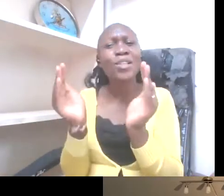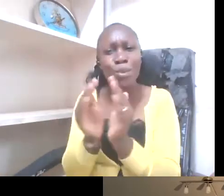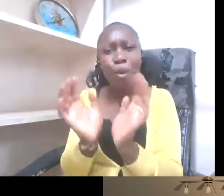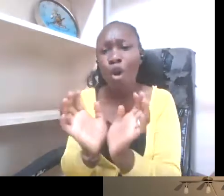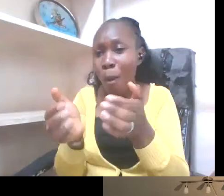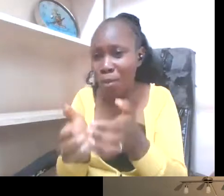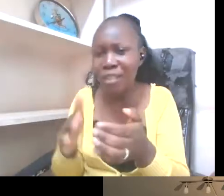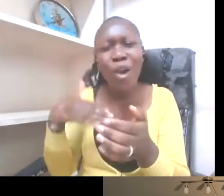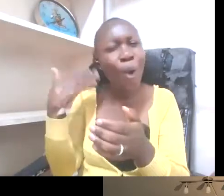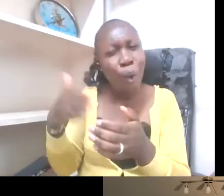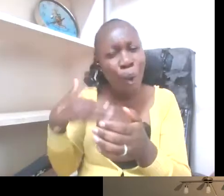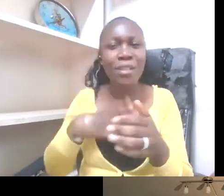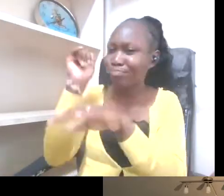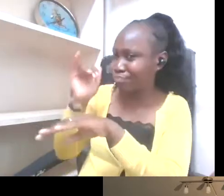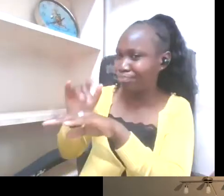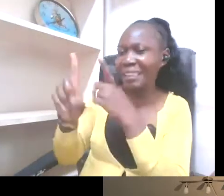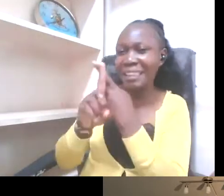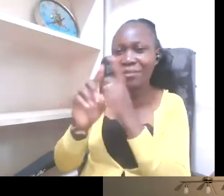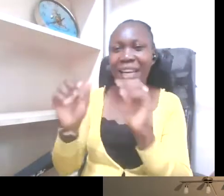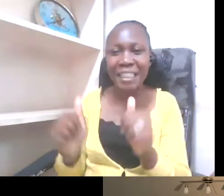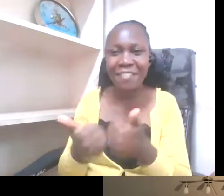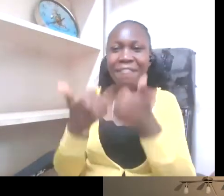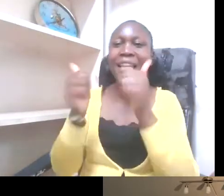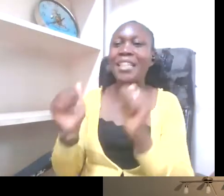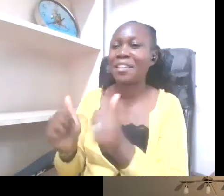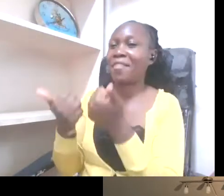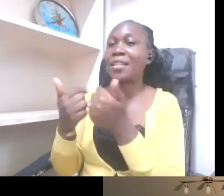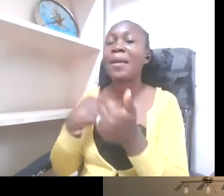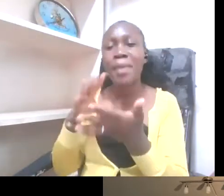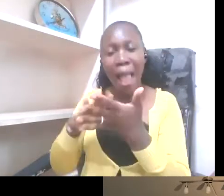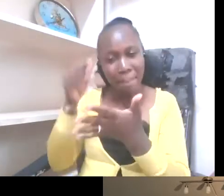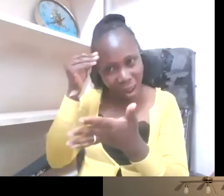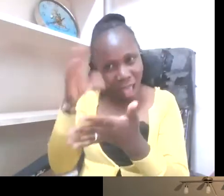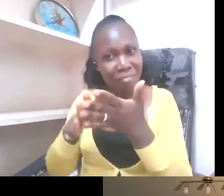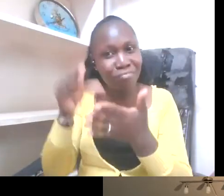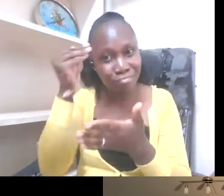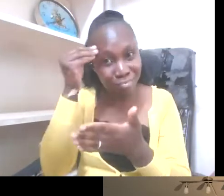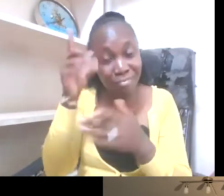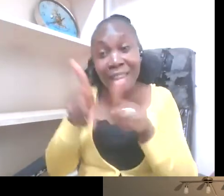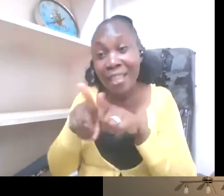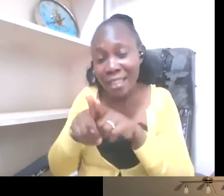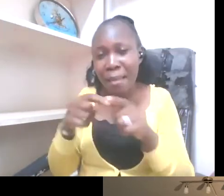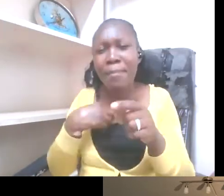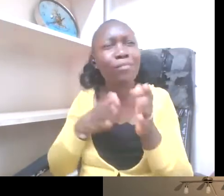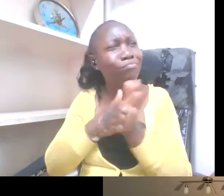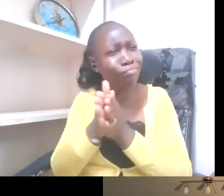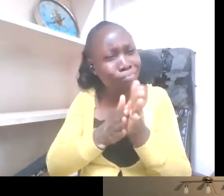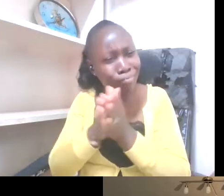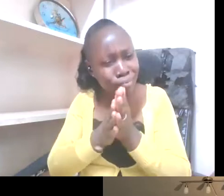different events. And I'm still learning. I'm also very curious in qualitative research.